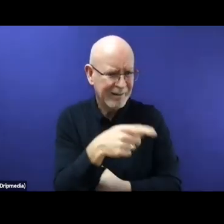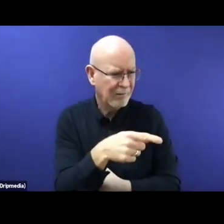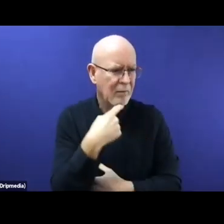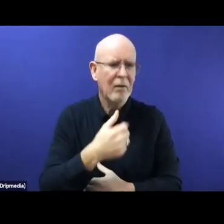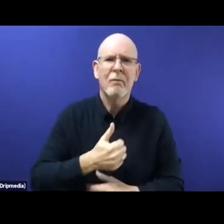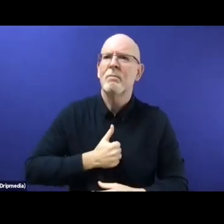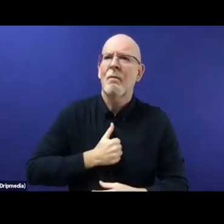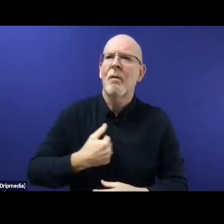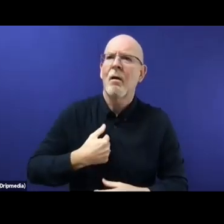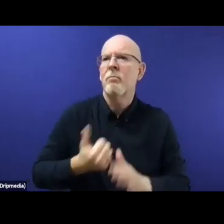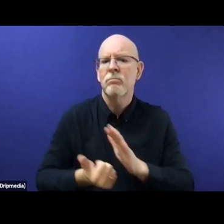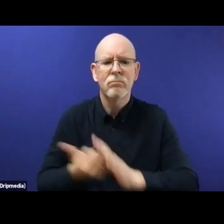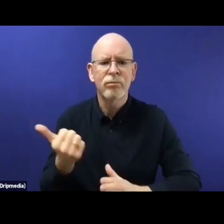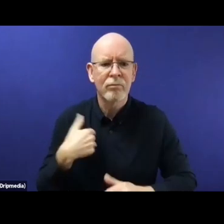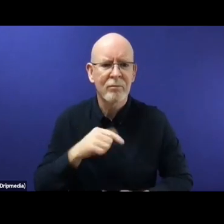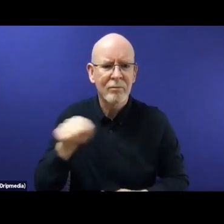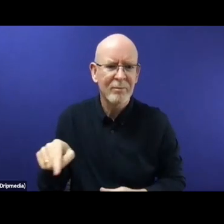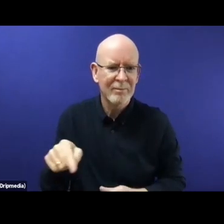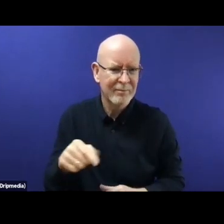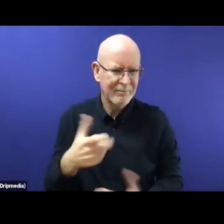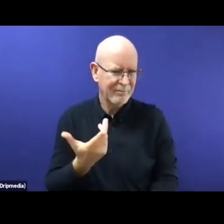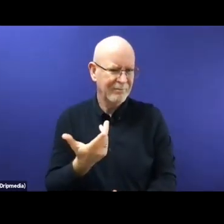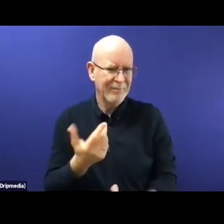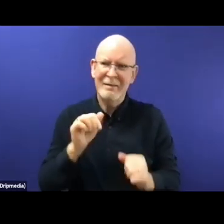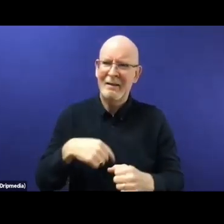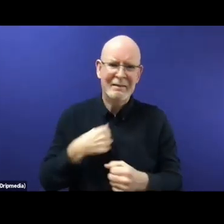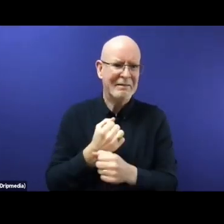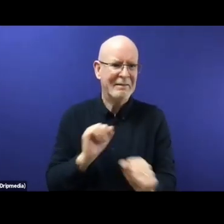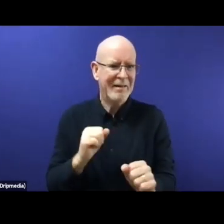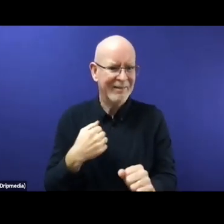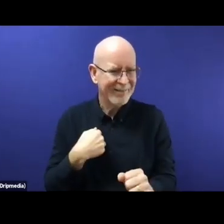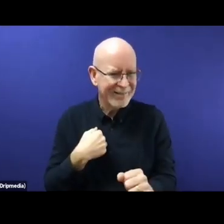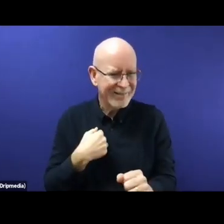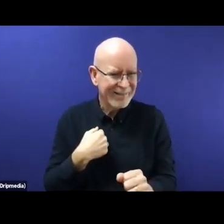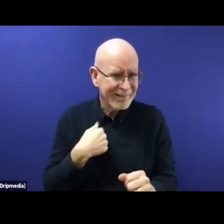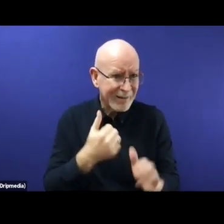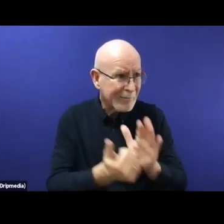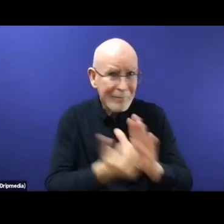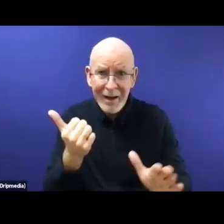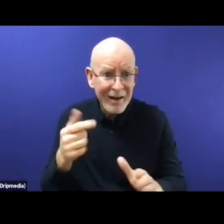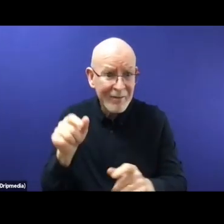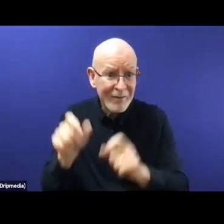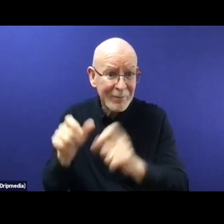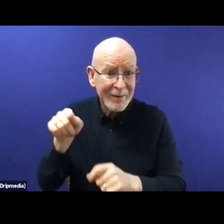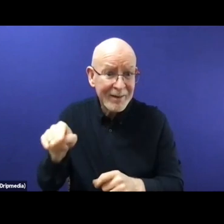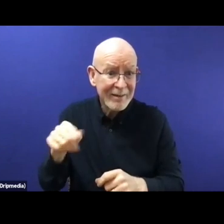excuse to force communities to return back to their countries. Like if in case of Afghanistan,